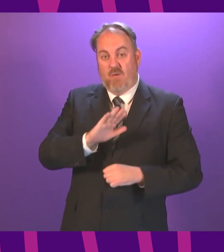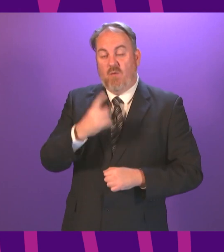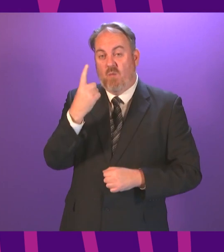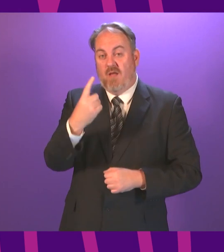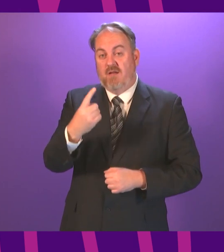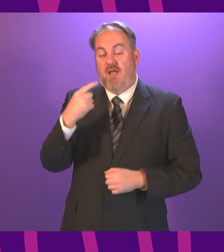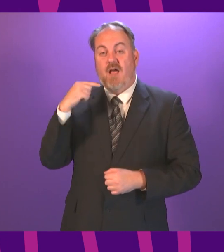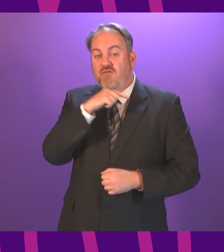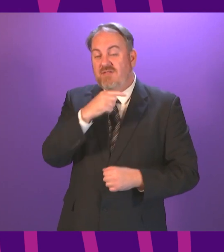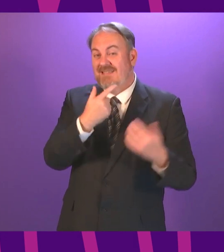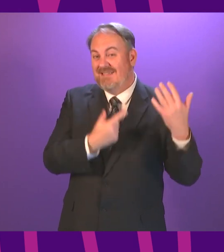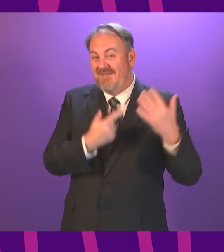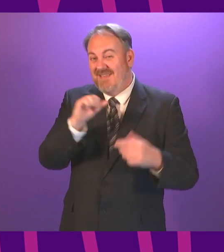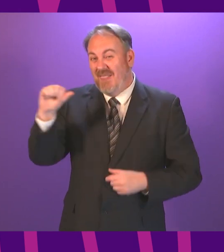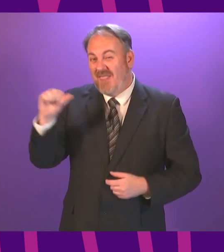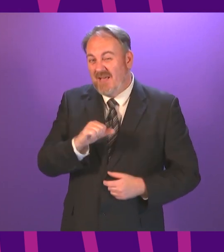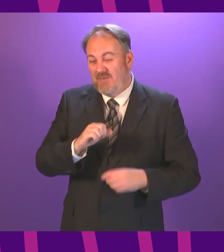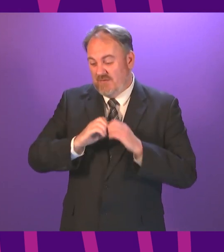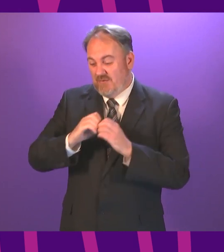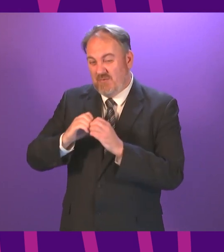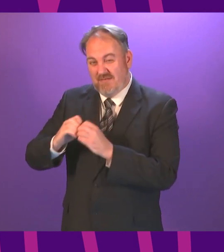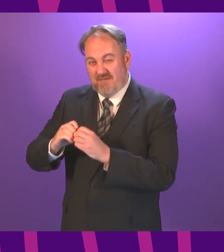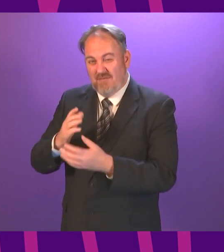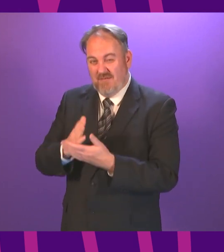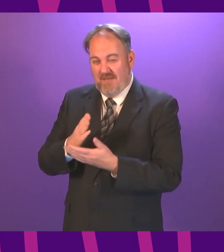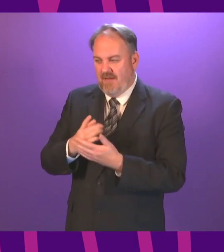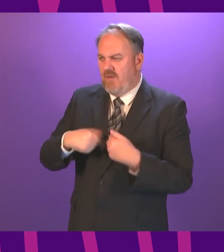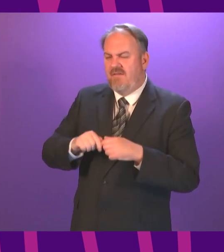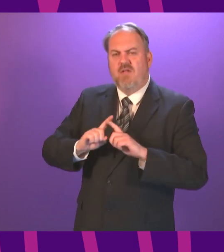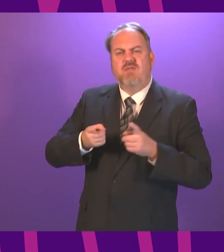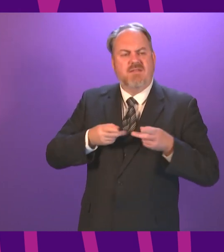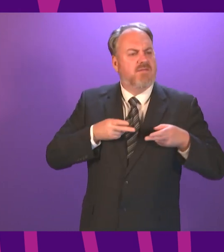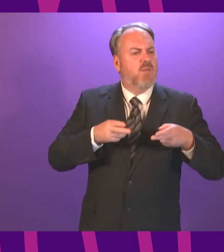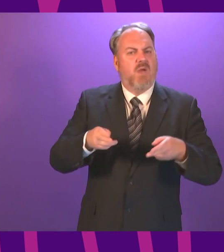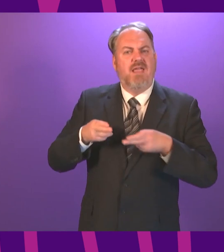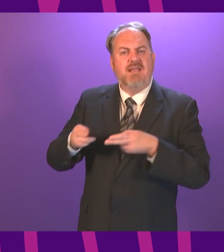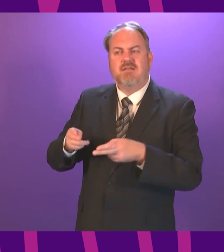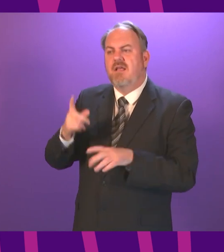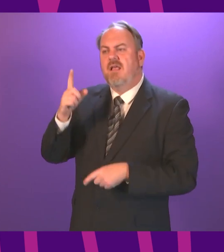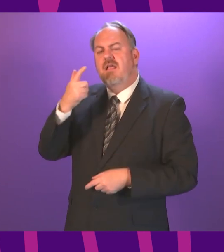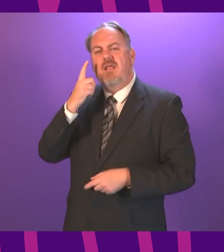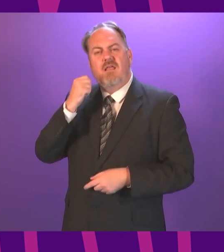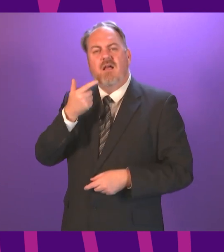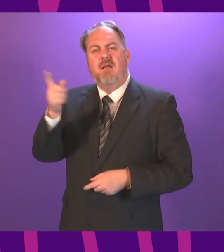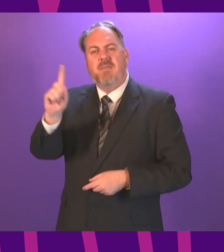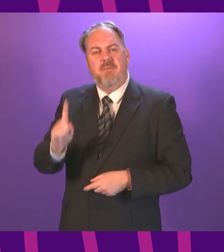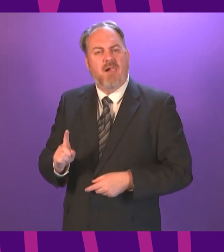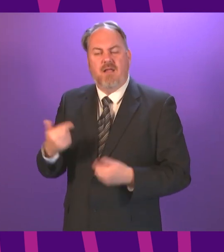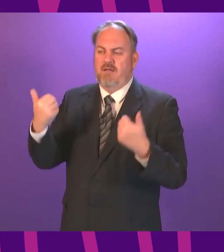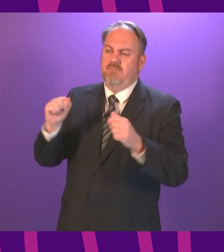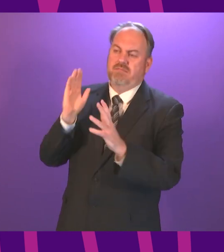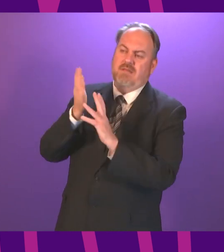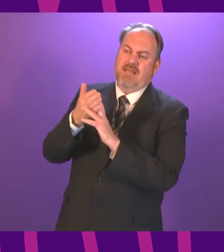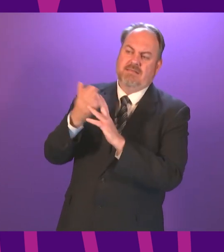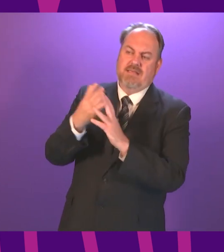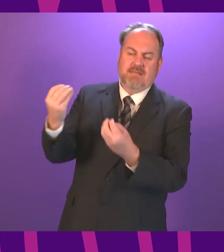proposition in her question, is one I agree with. There are many different pathways for young people, and she will be aware that my ministerial